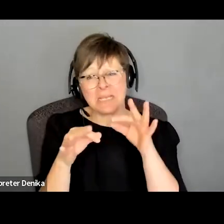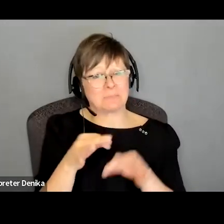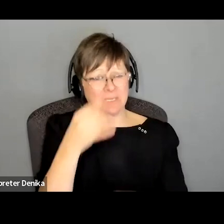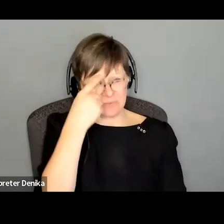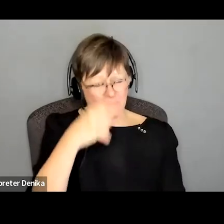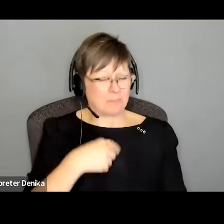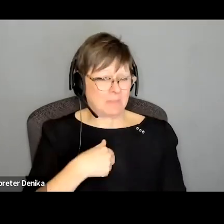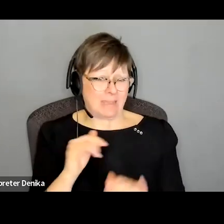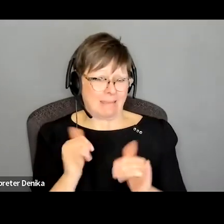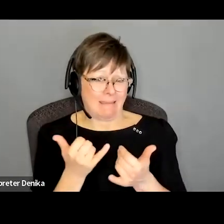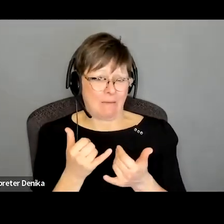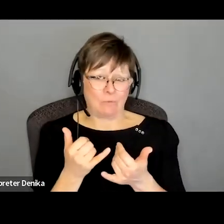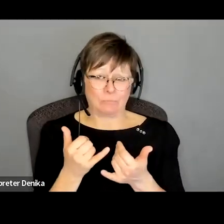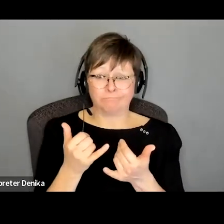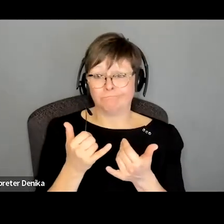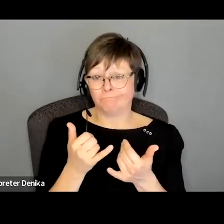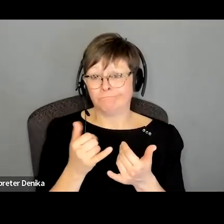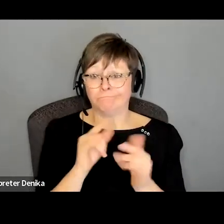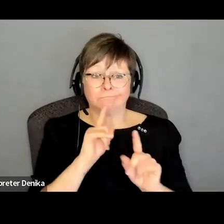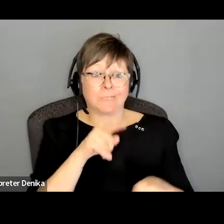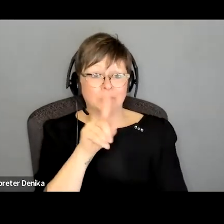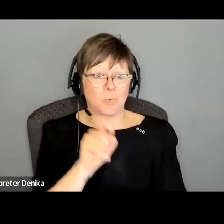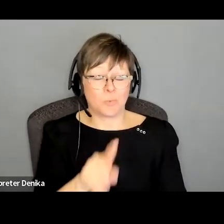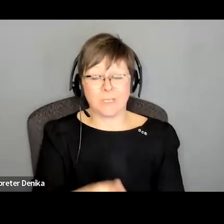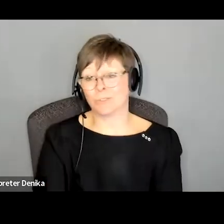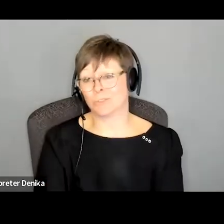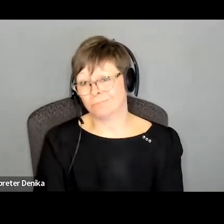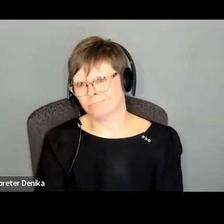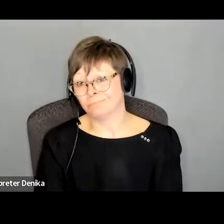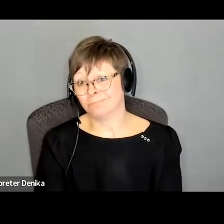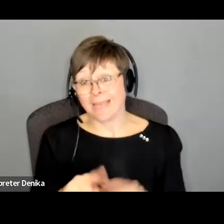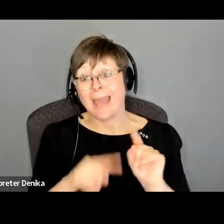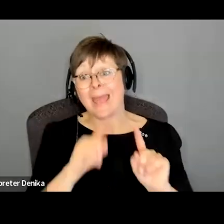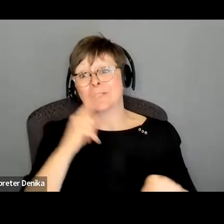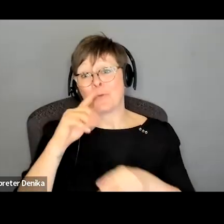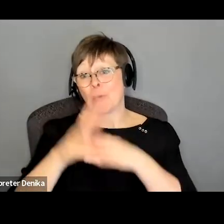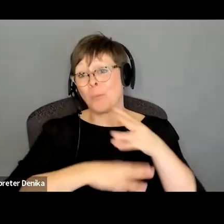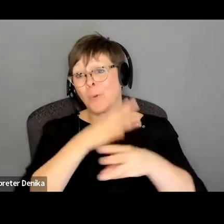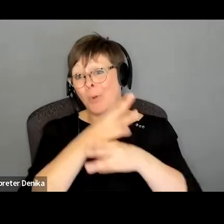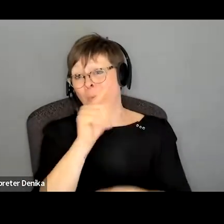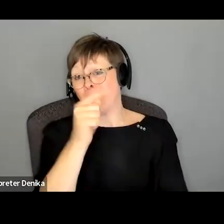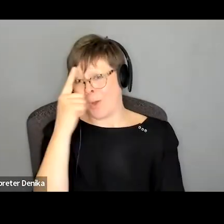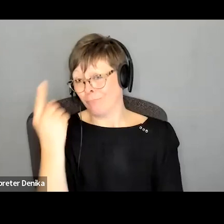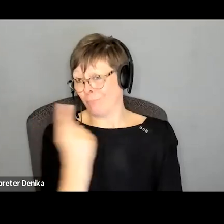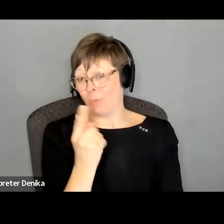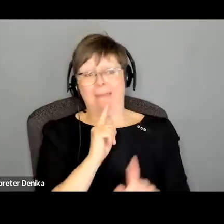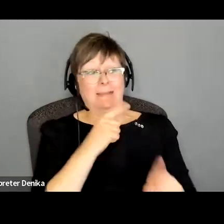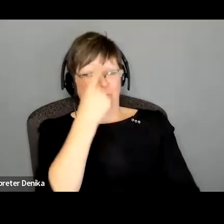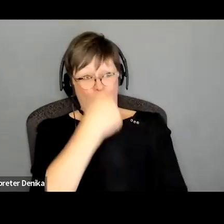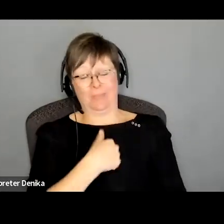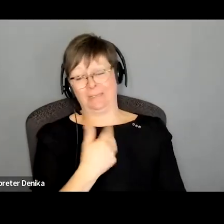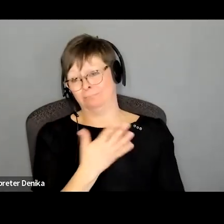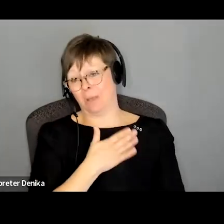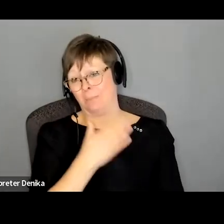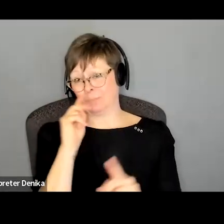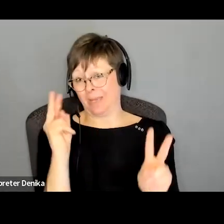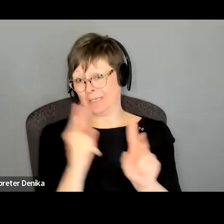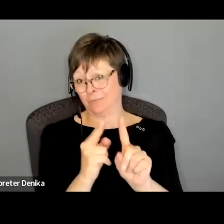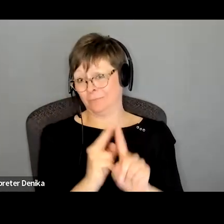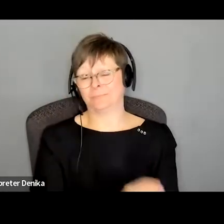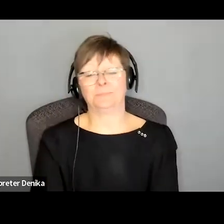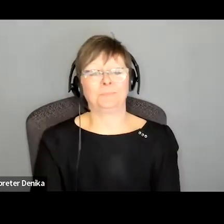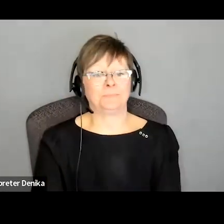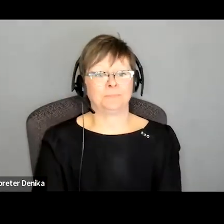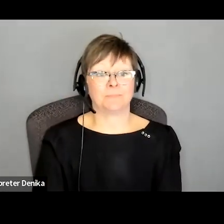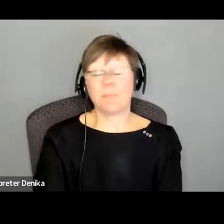myself i can't i'm sorry i can't answer for the world obviously yeah but thank you thank you although i know that